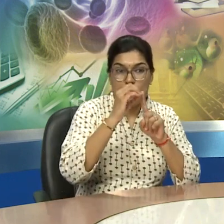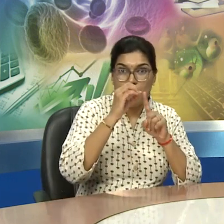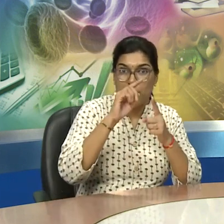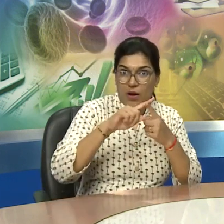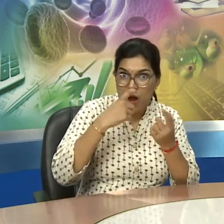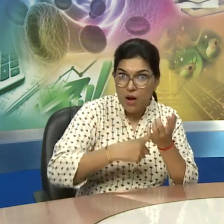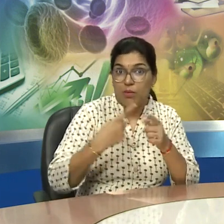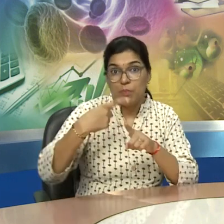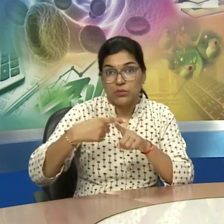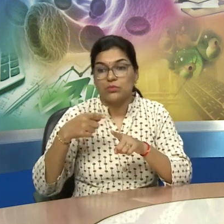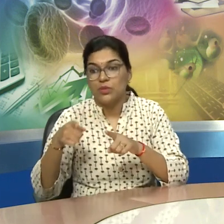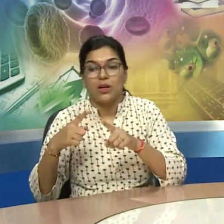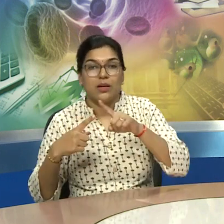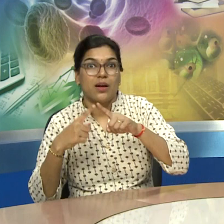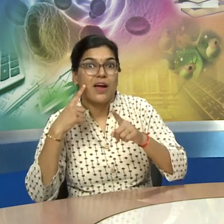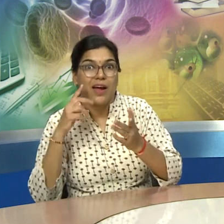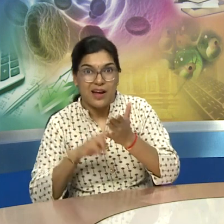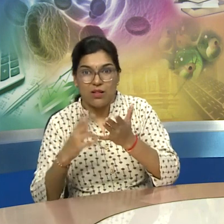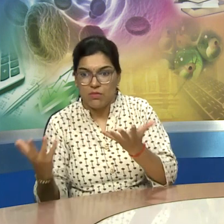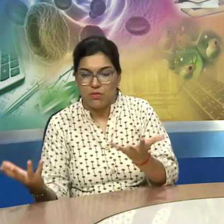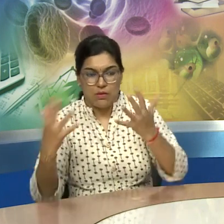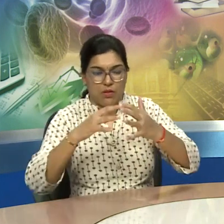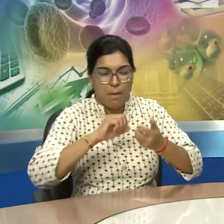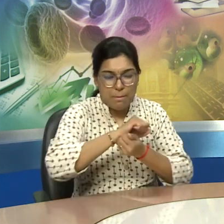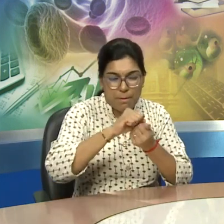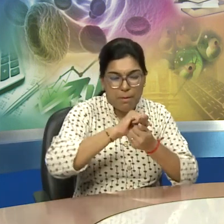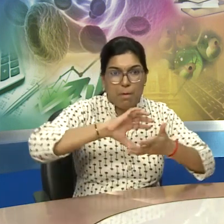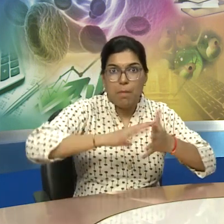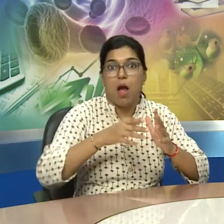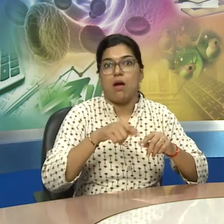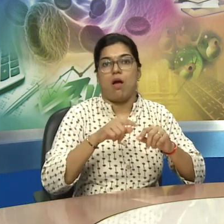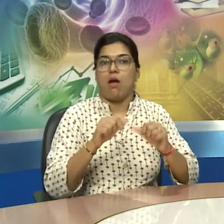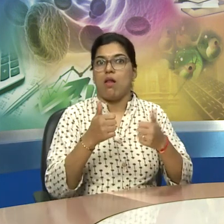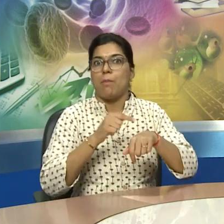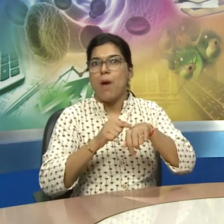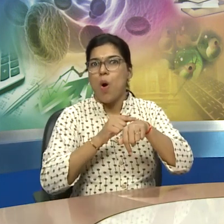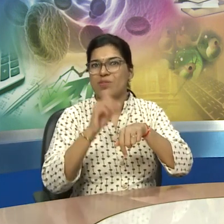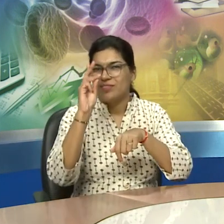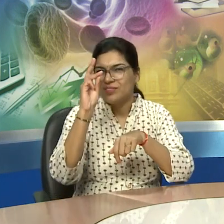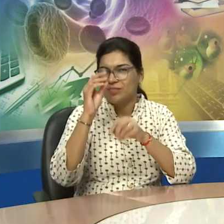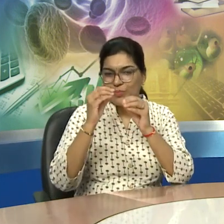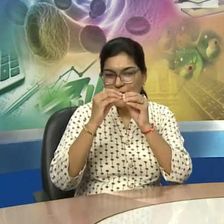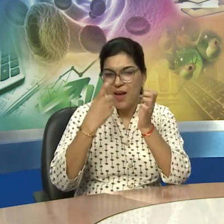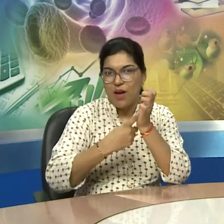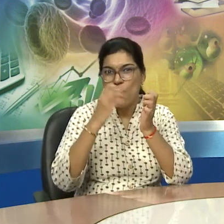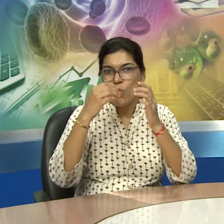like bronze was produced by mixing copper and tin